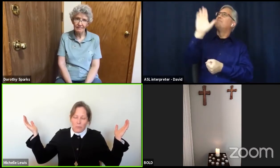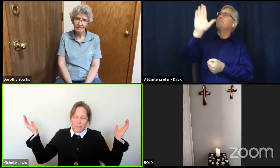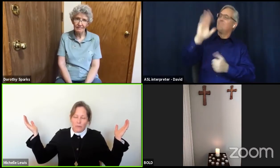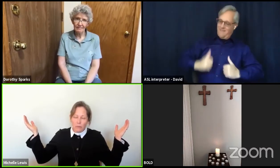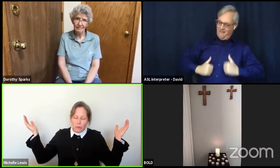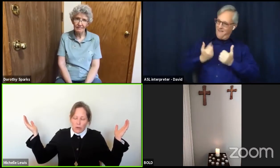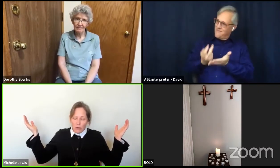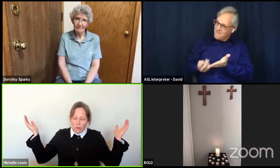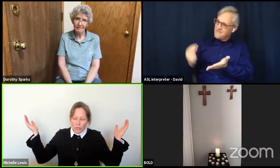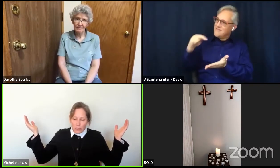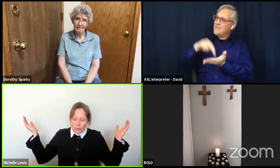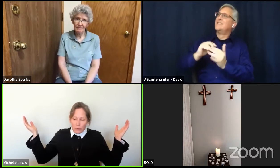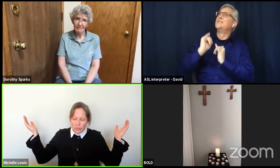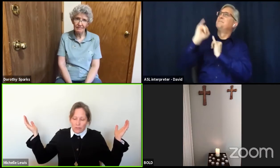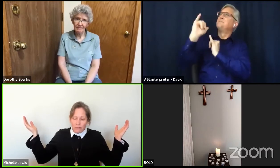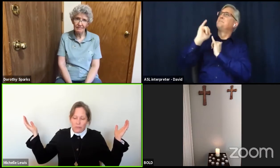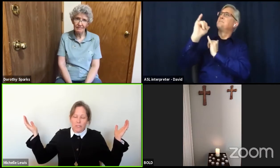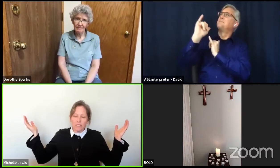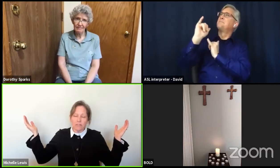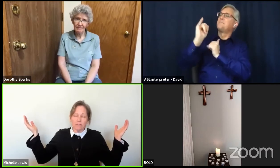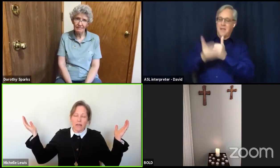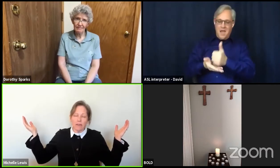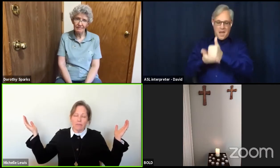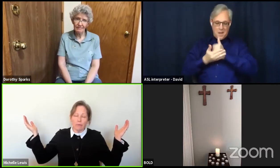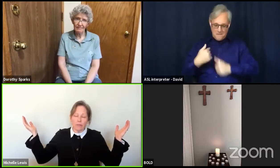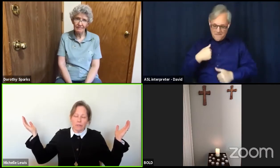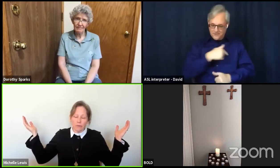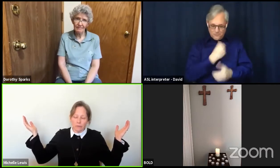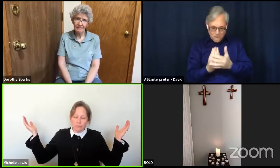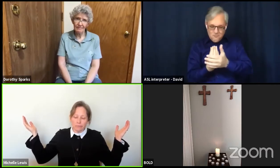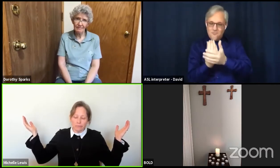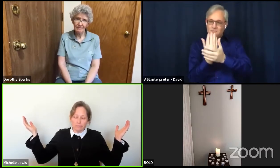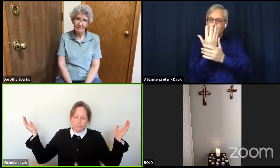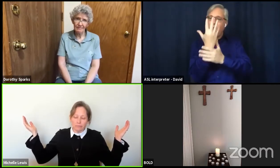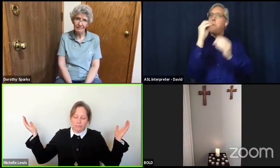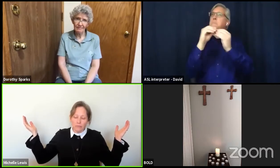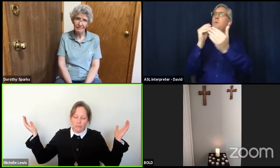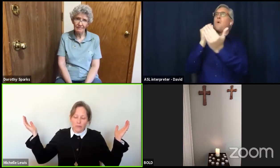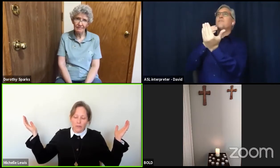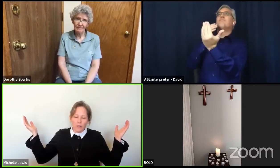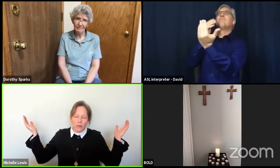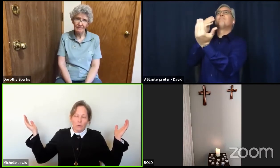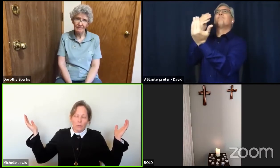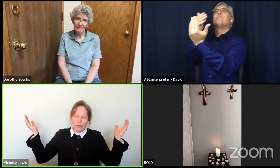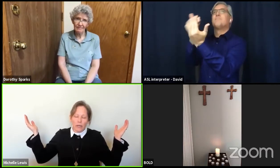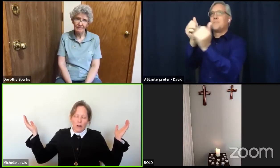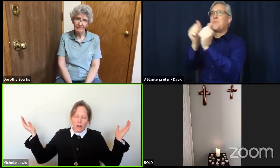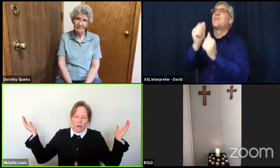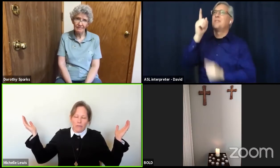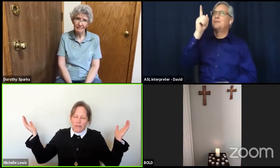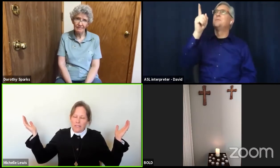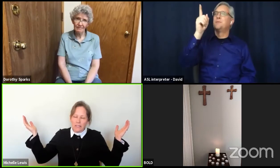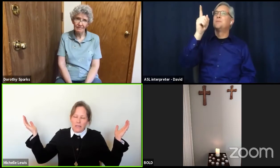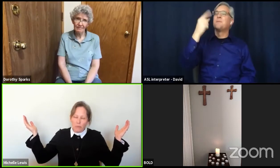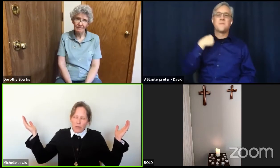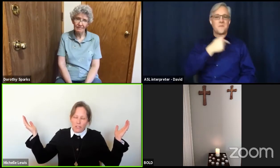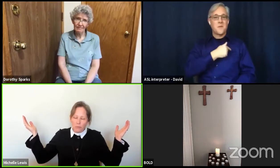grow toward the fullness of life with you. We pray all of this and much more